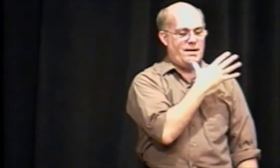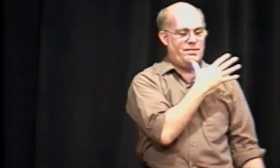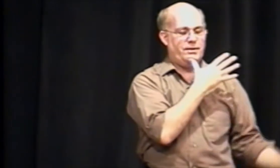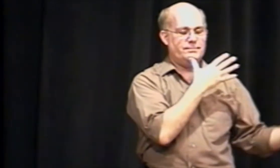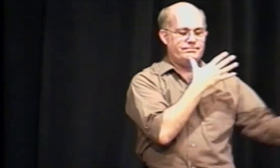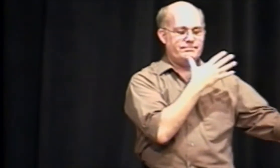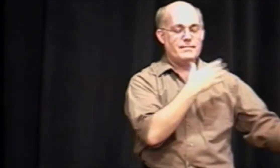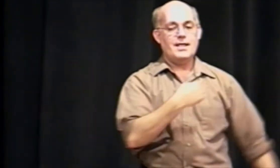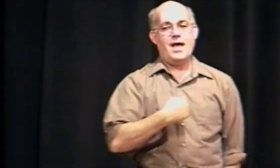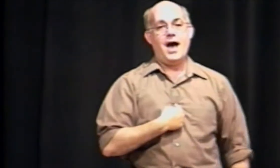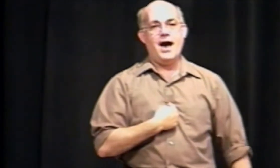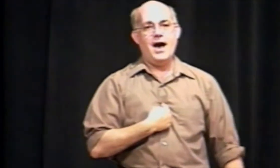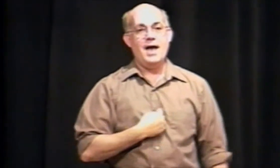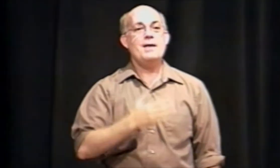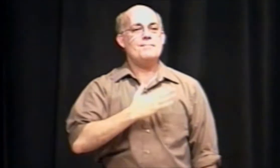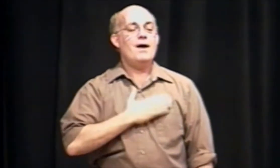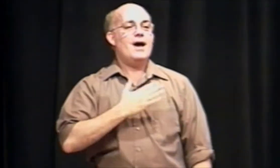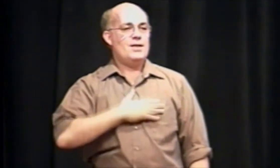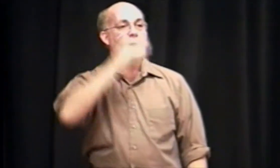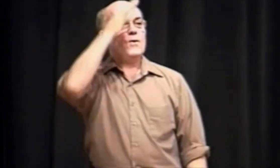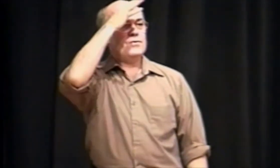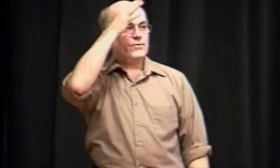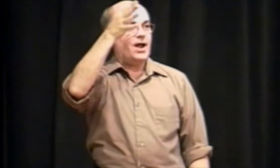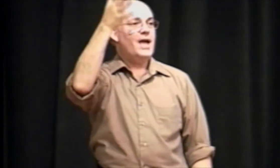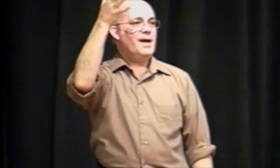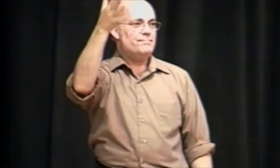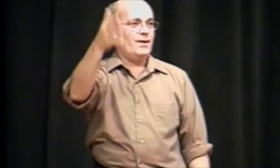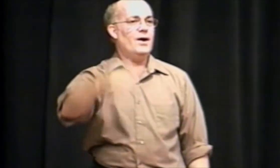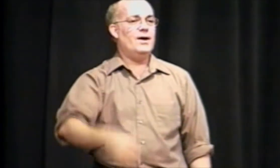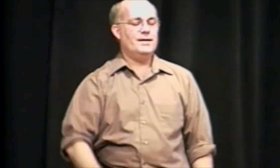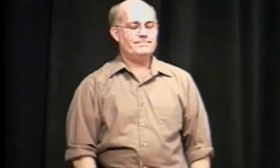stepmother. I'm my own grandpa.